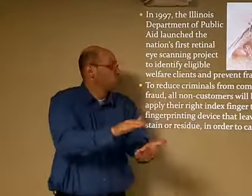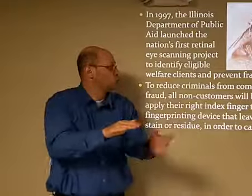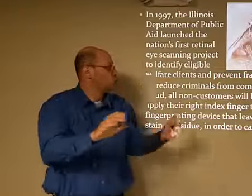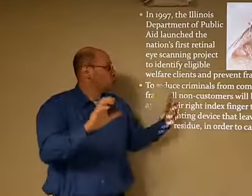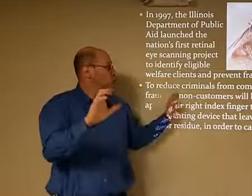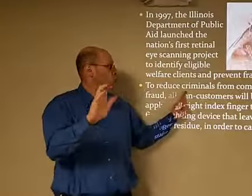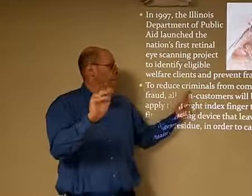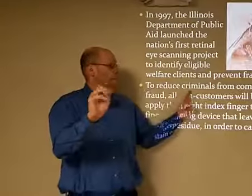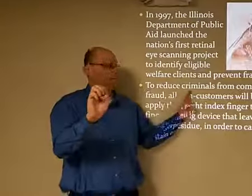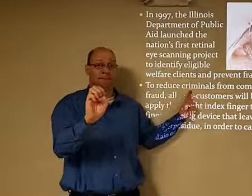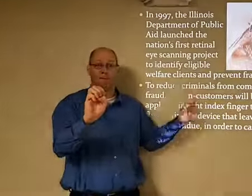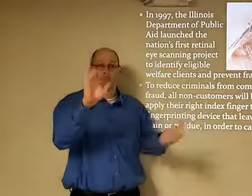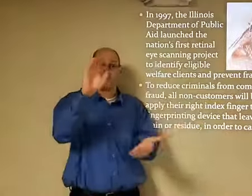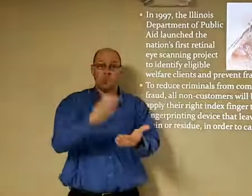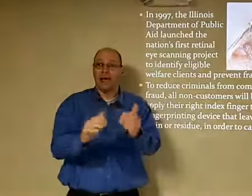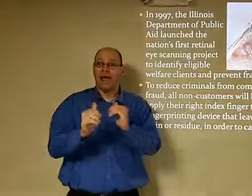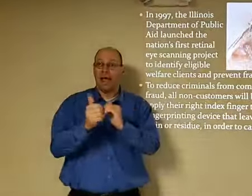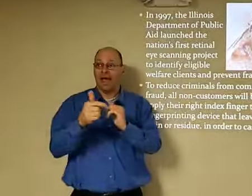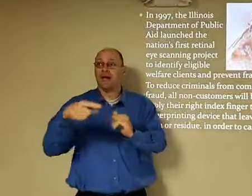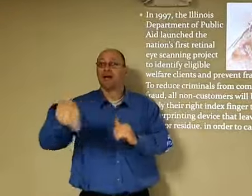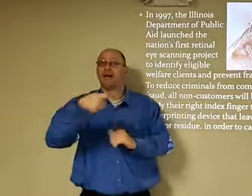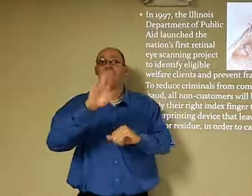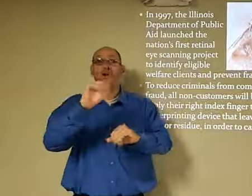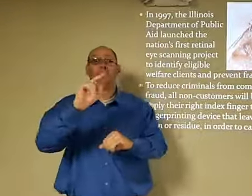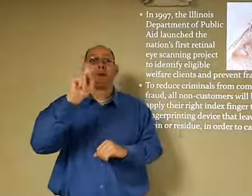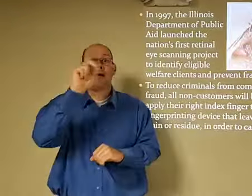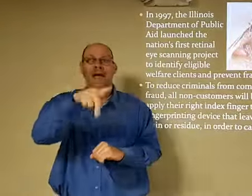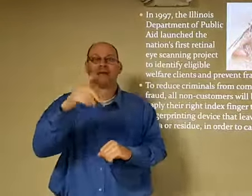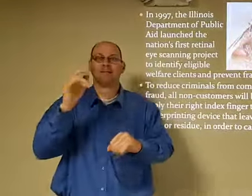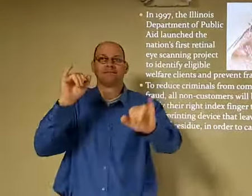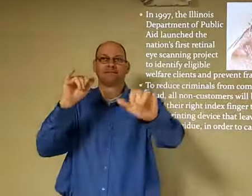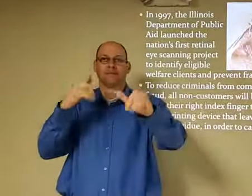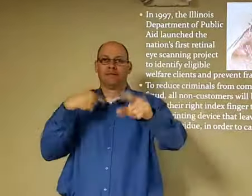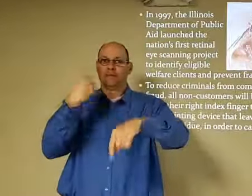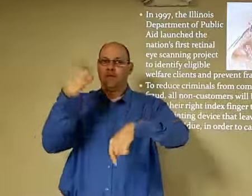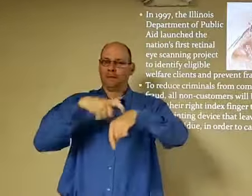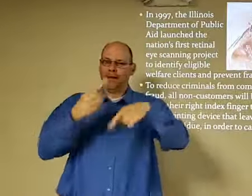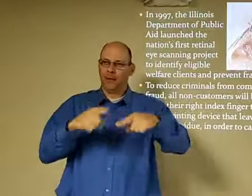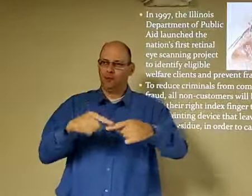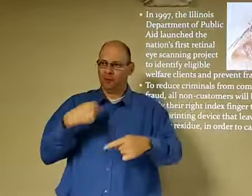So, in addition to commentary here, to reduce criminals from committing check fraud .